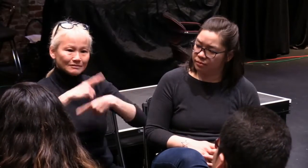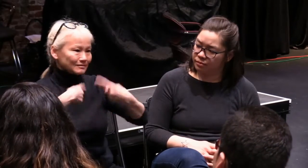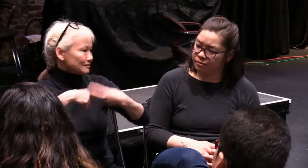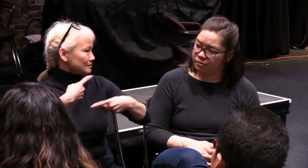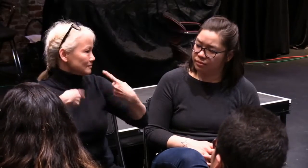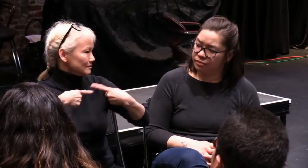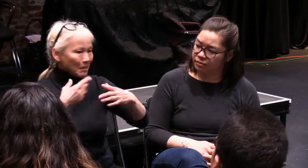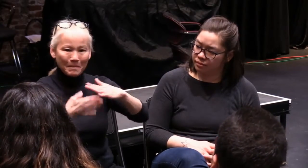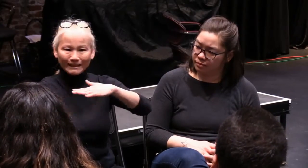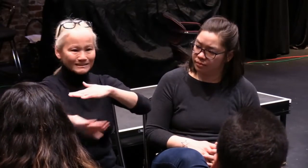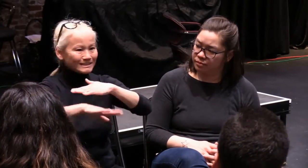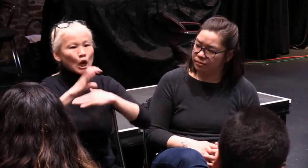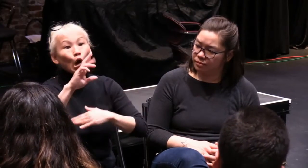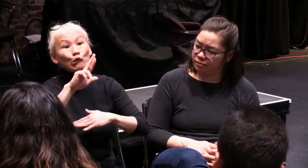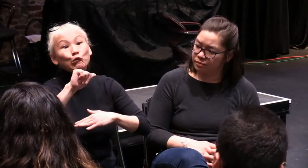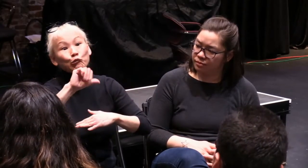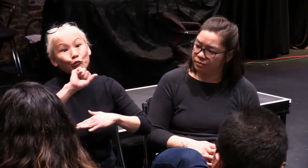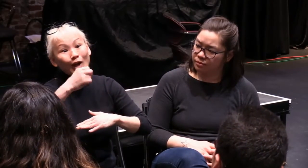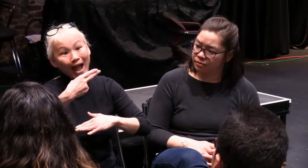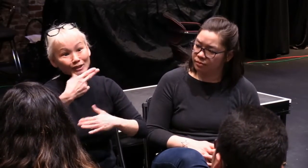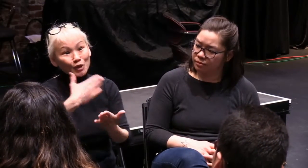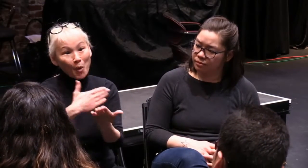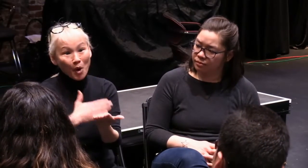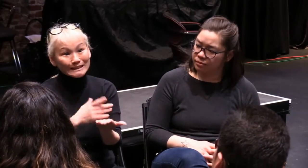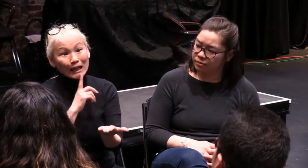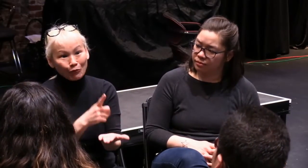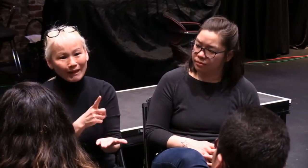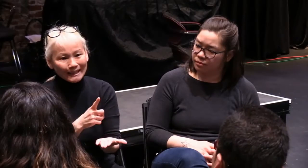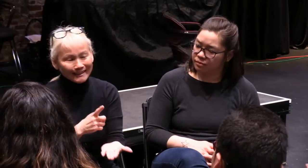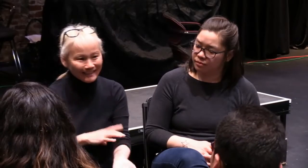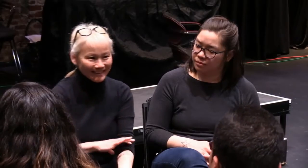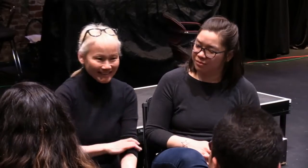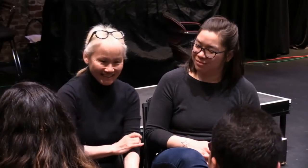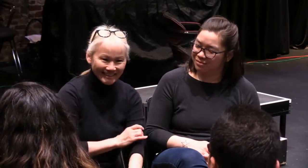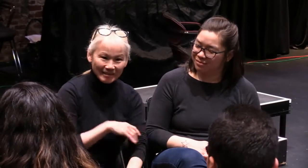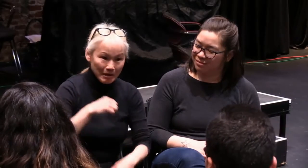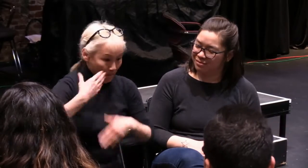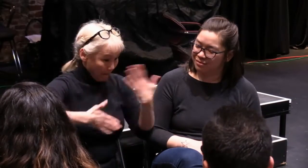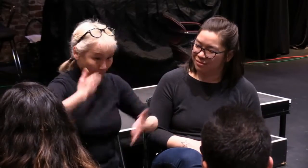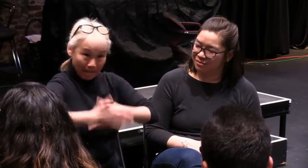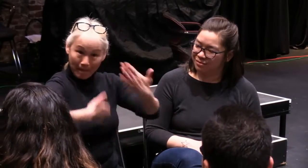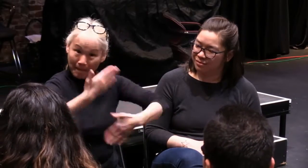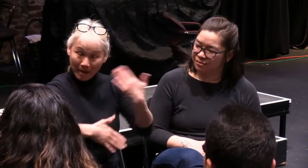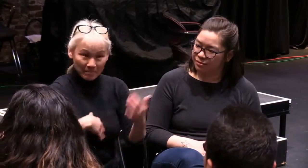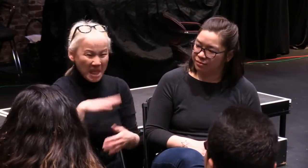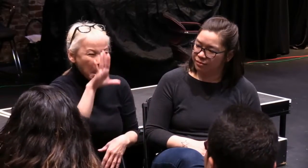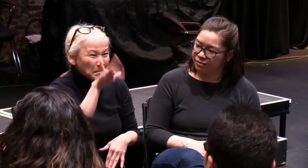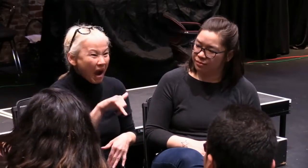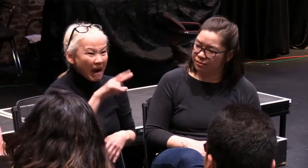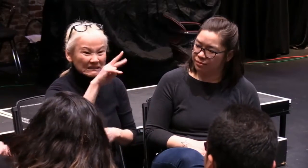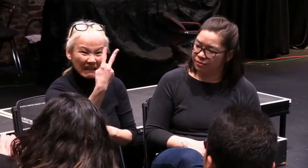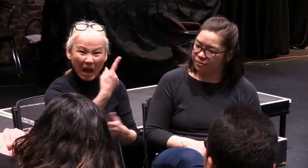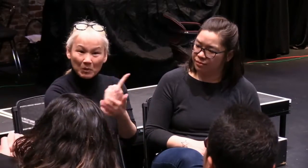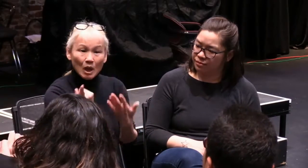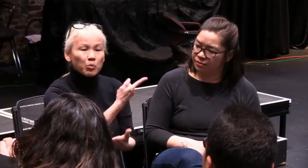And there was a rotation of the deaf actors teaching some of the other actors sign language. It was a crash course.